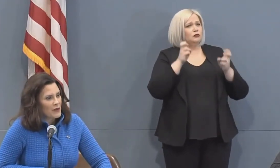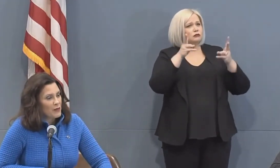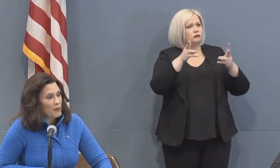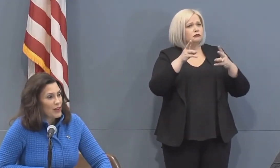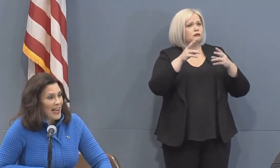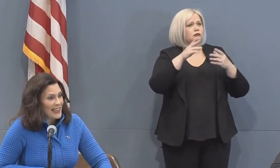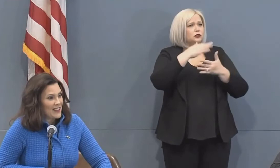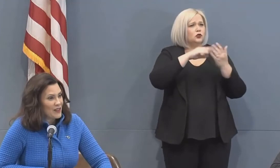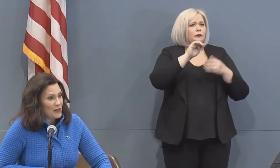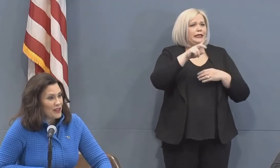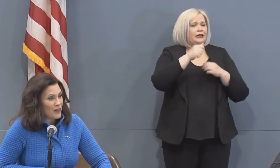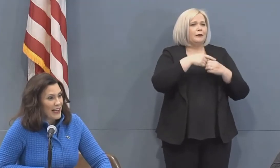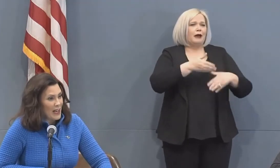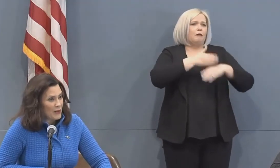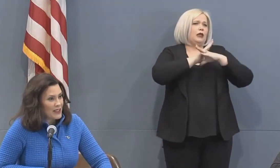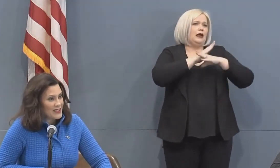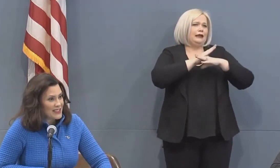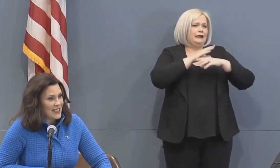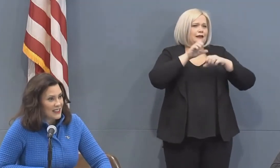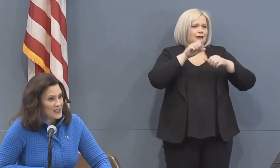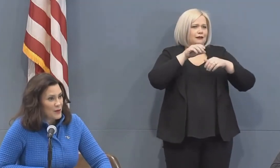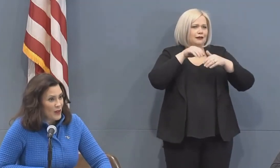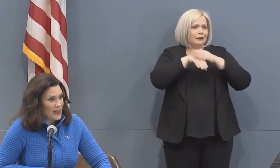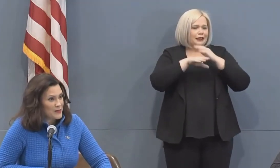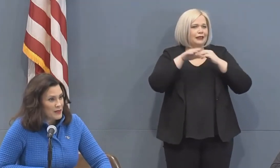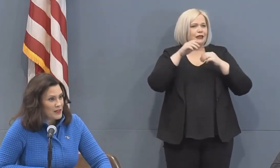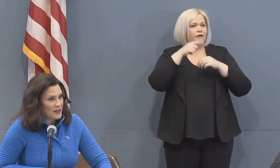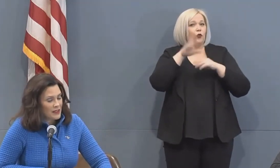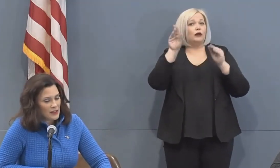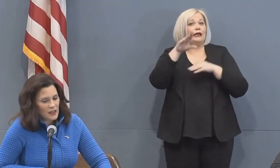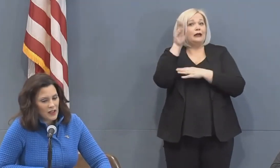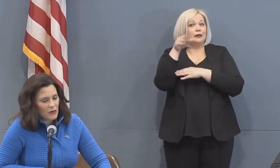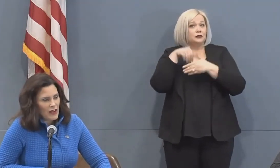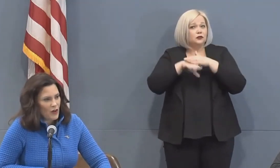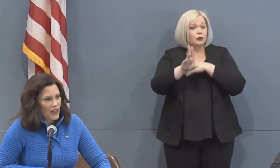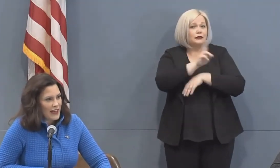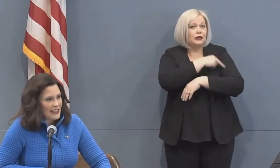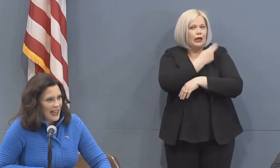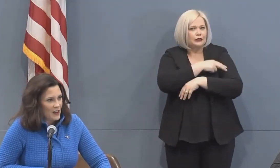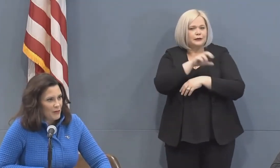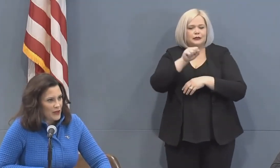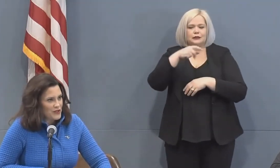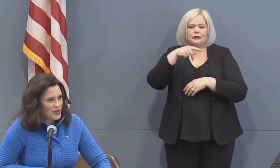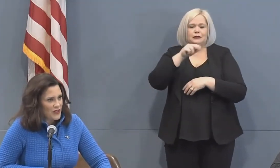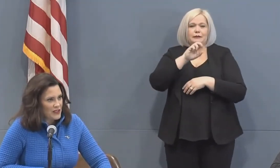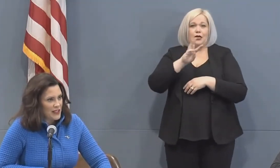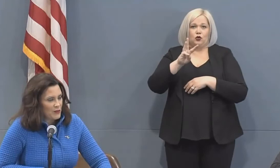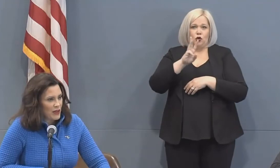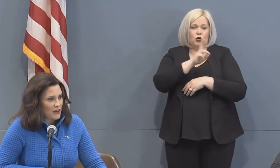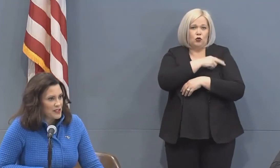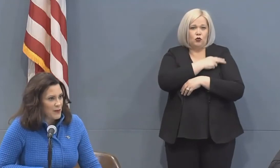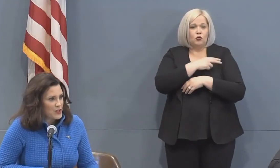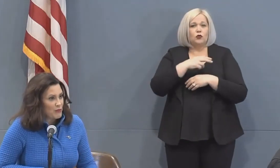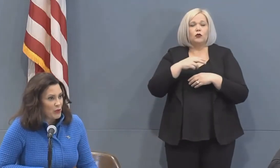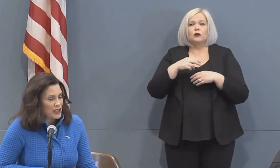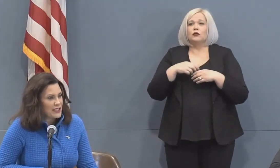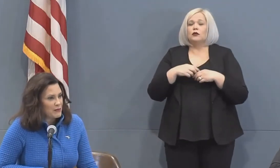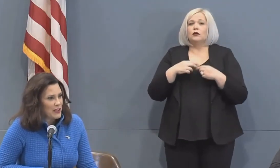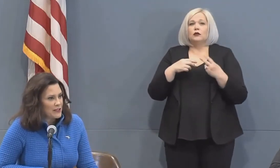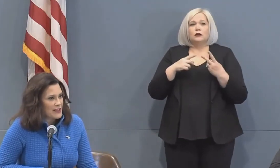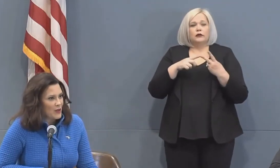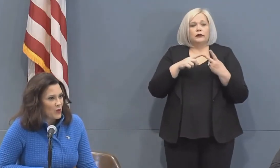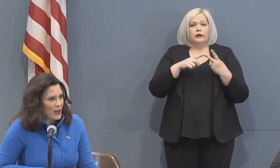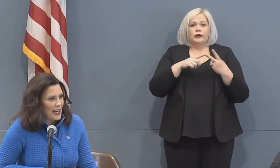uh people blocking the ability for an ambulance to get into sparrow hospital we know that CATA bus service had to put out a special